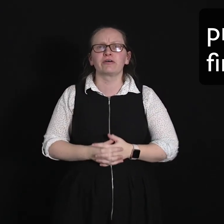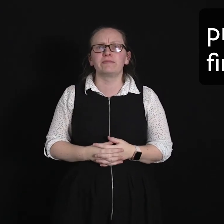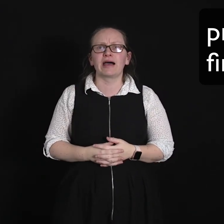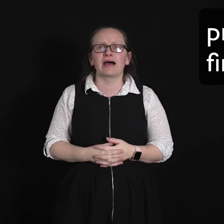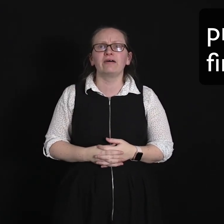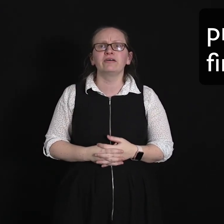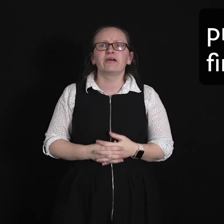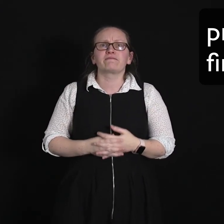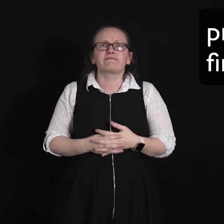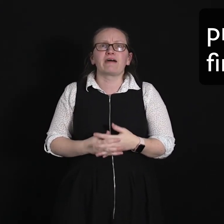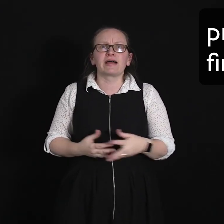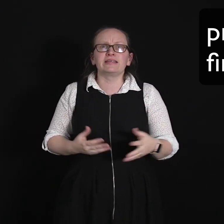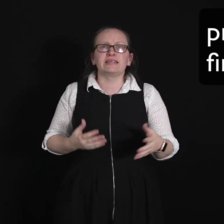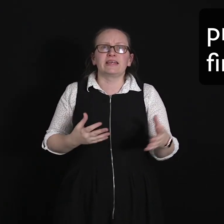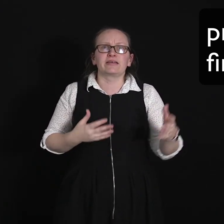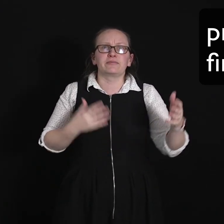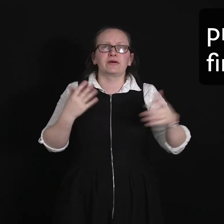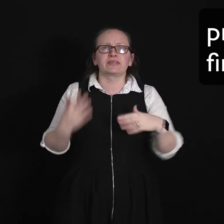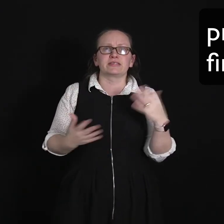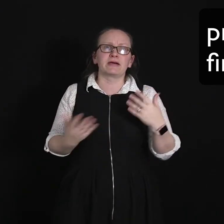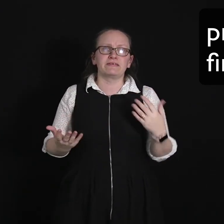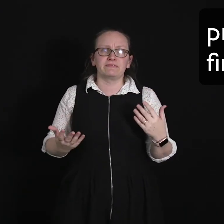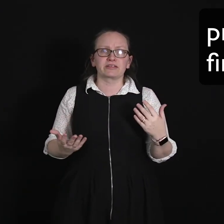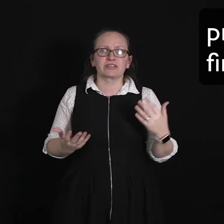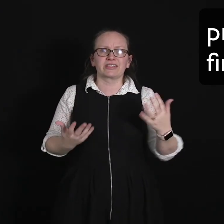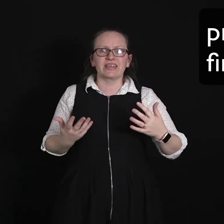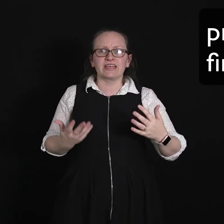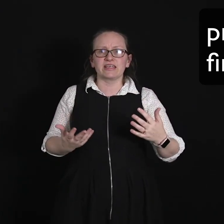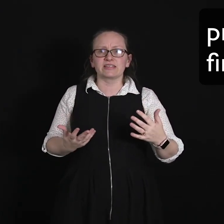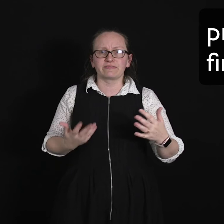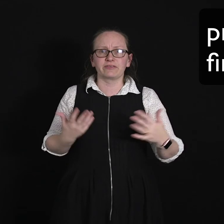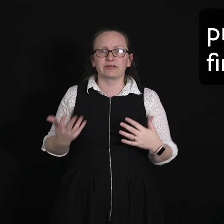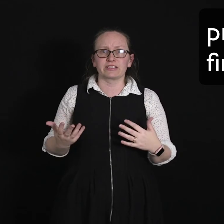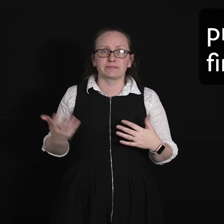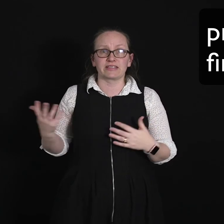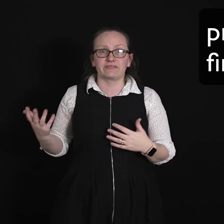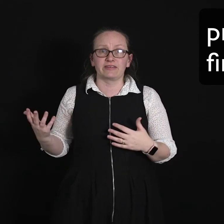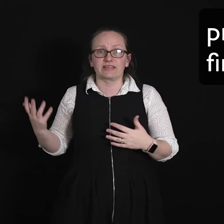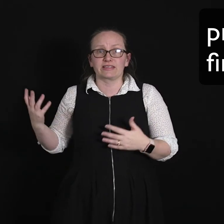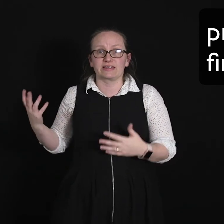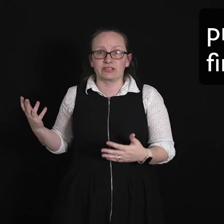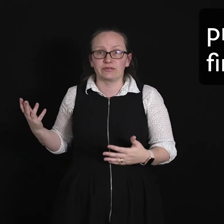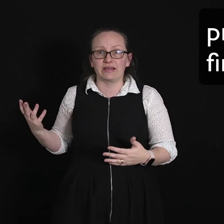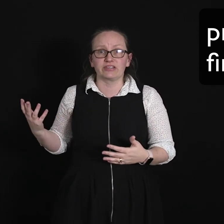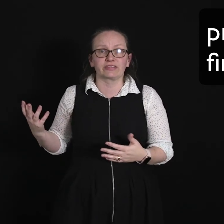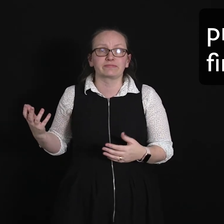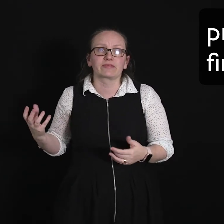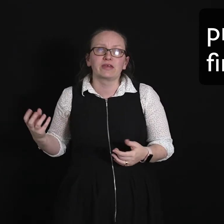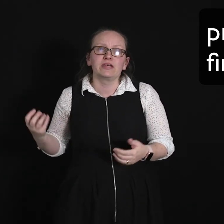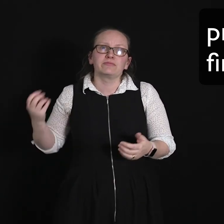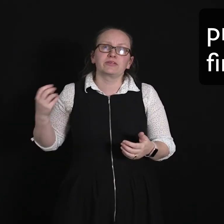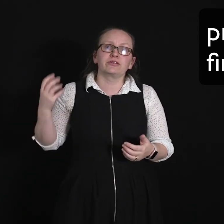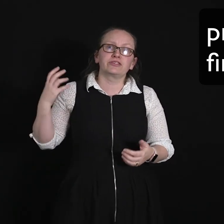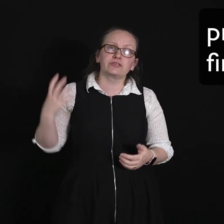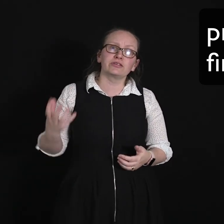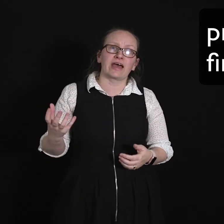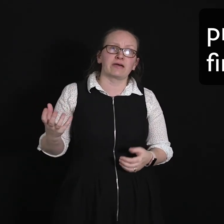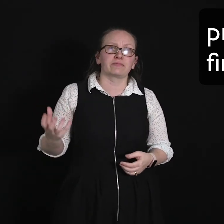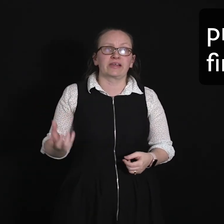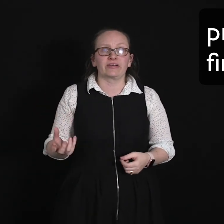about finding what this wave function is for a specific situation. But to do that we're going